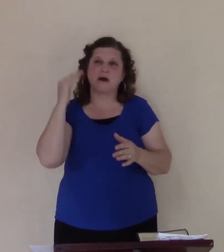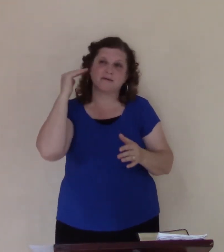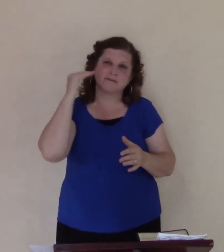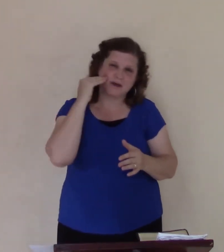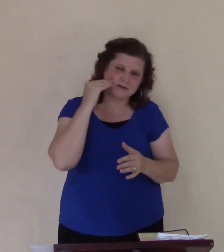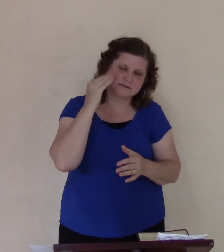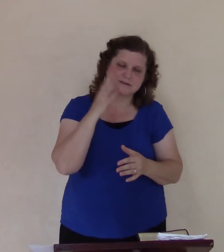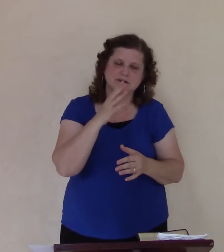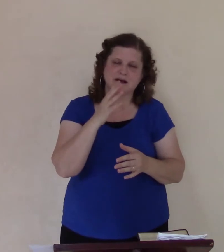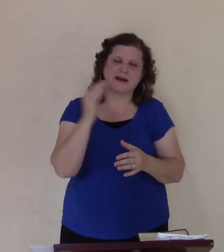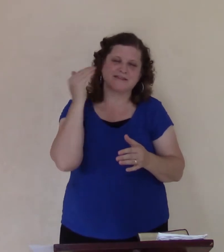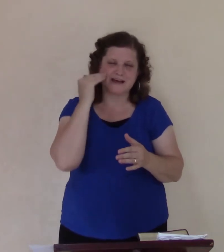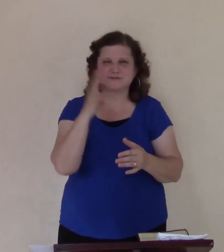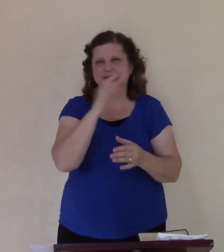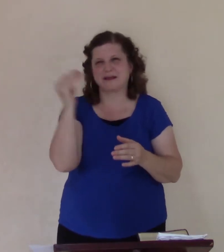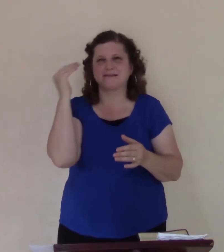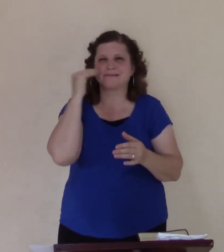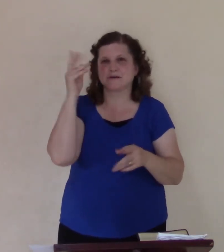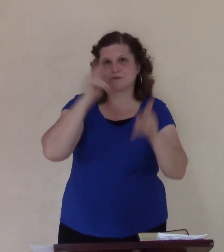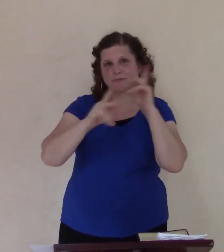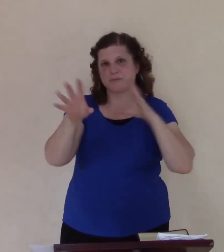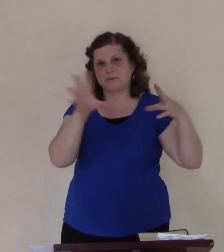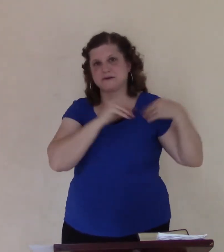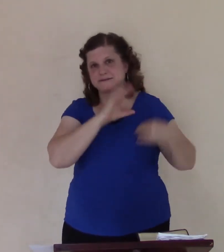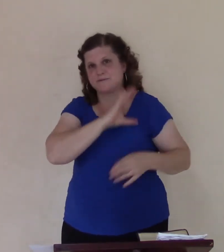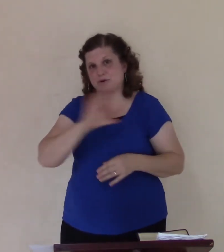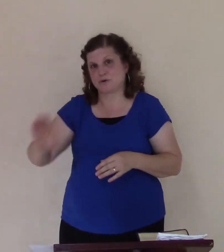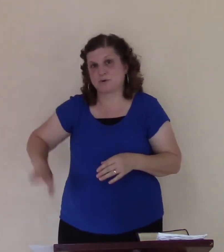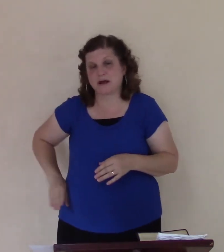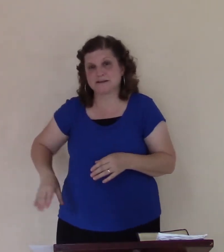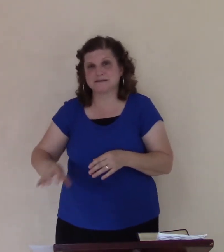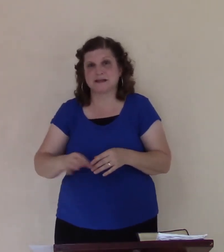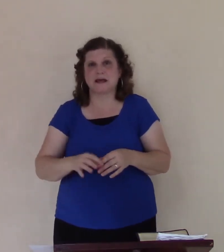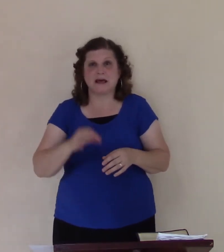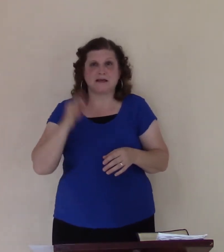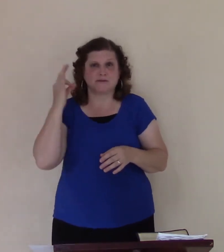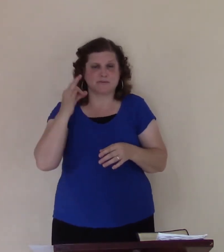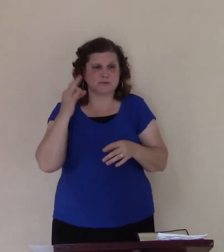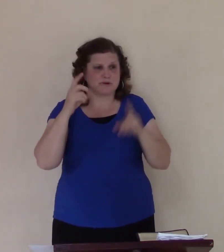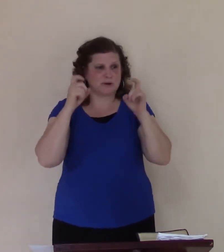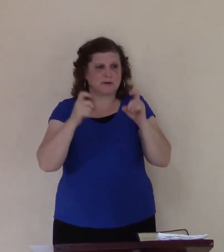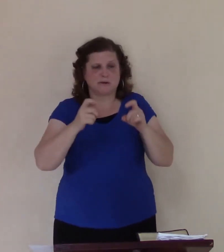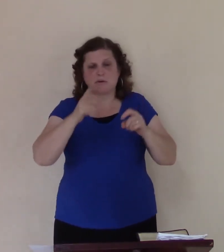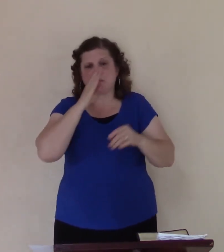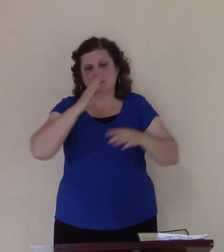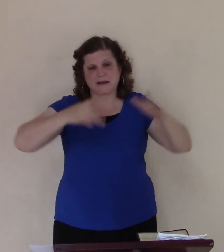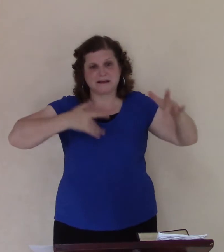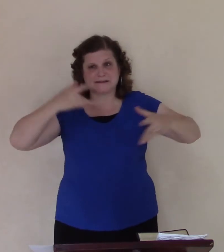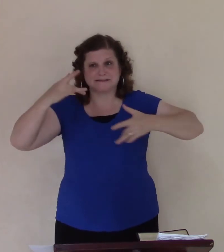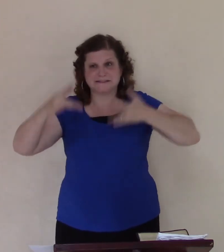could have contained himself, and so excited, about what God has done. But Job is not like that.